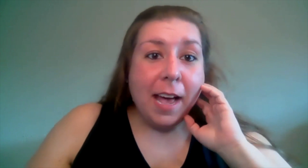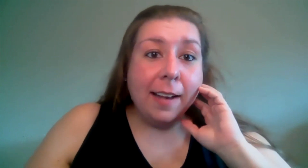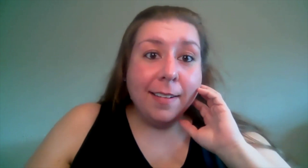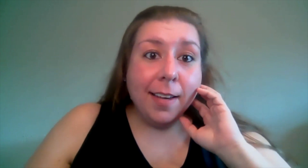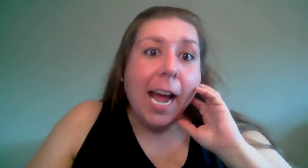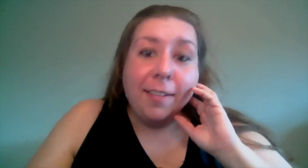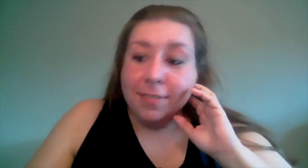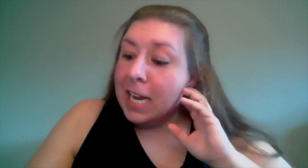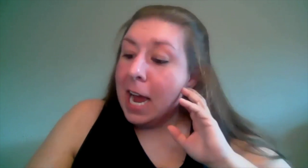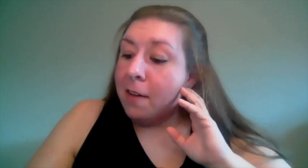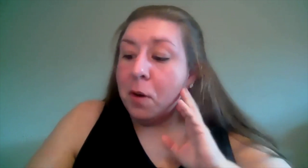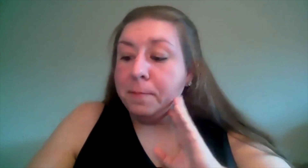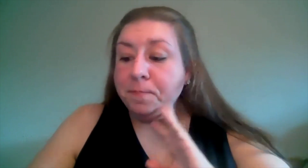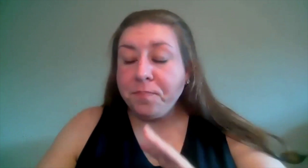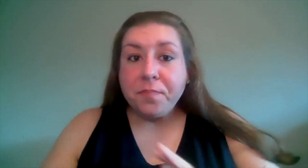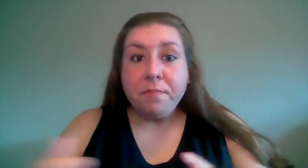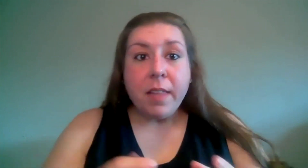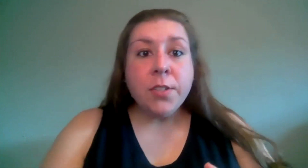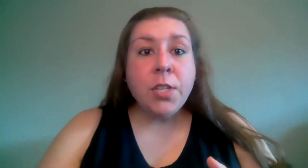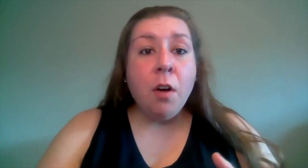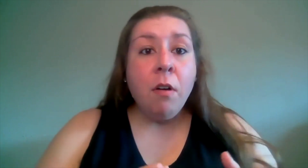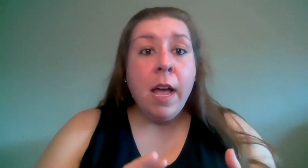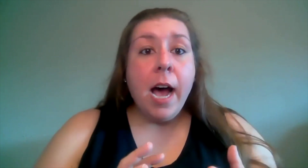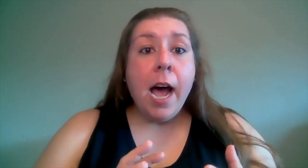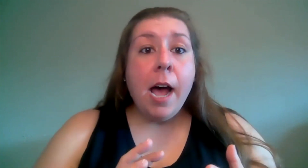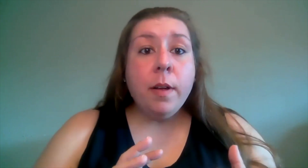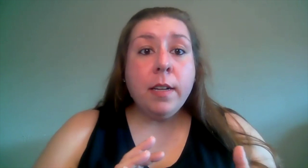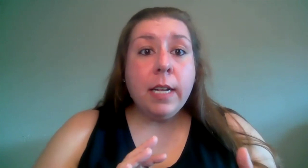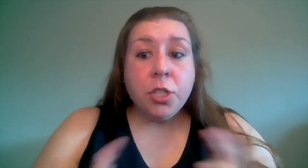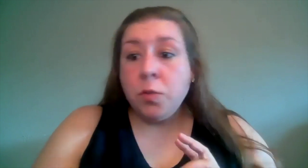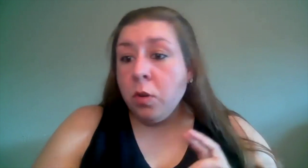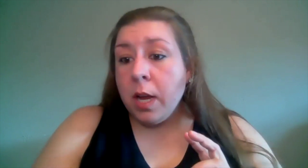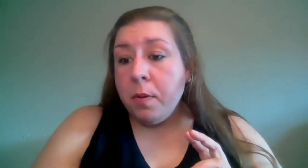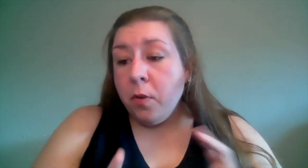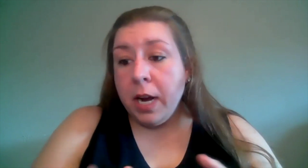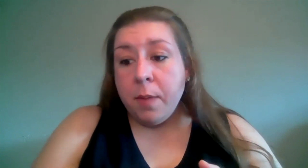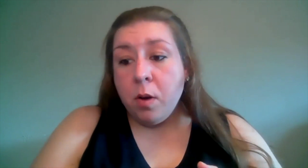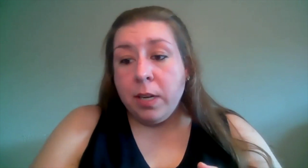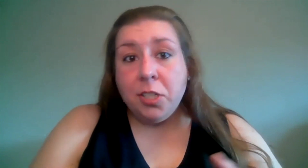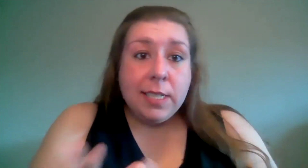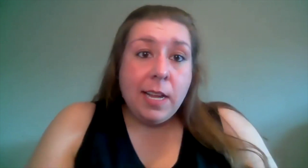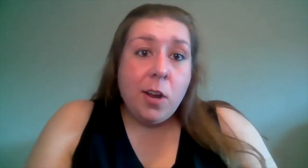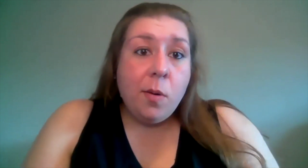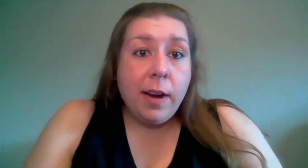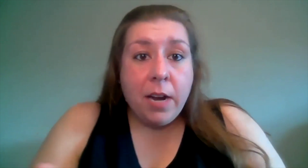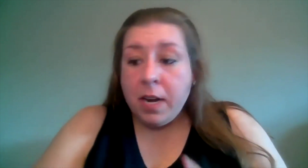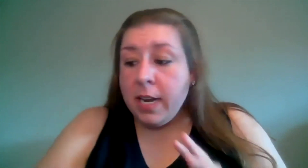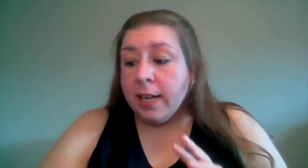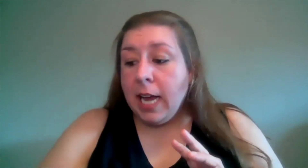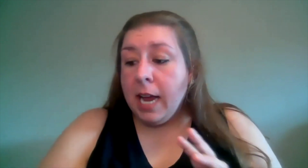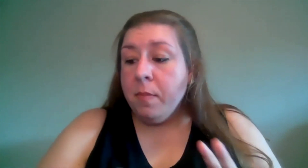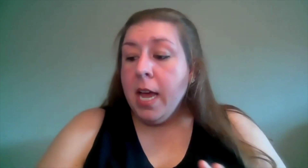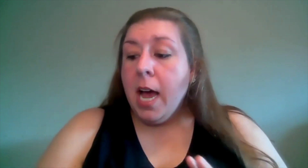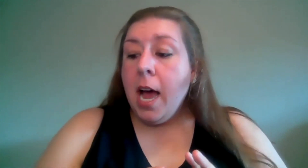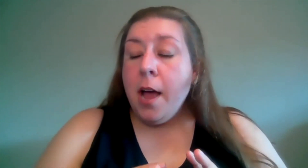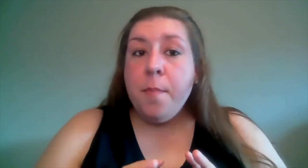that you have to have one so um just real quick before any more questions and i know we're kind of running out of time um